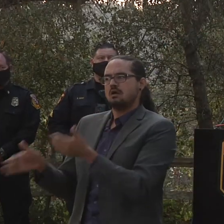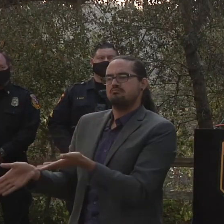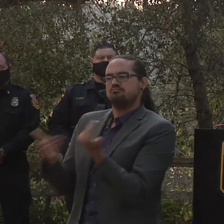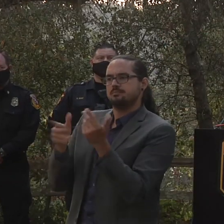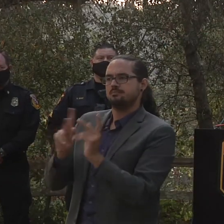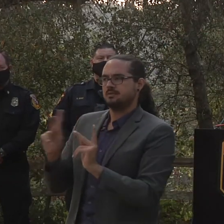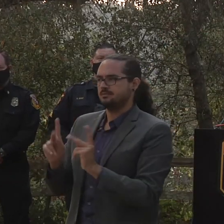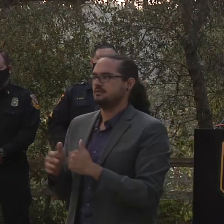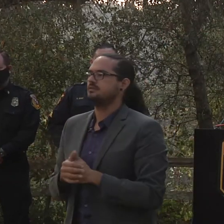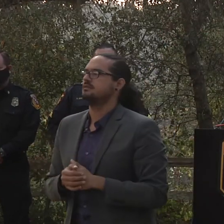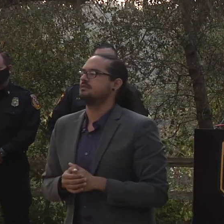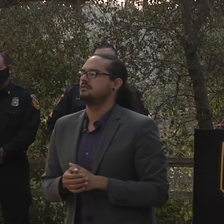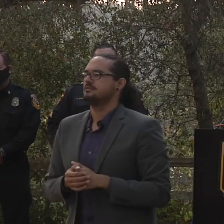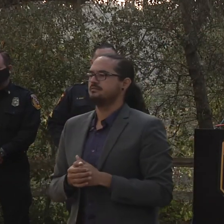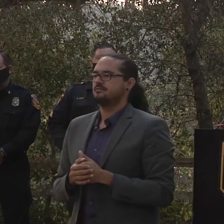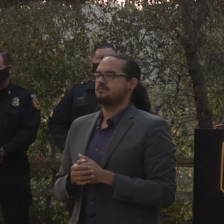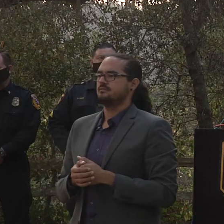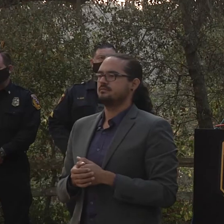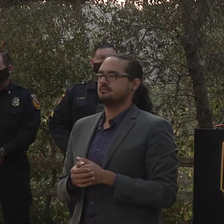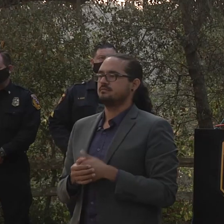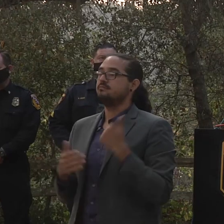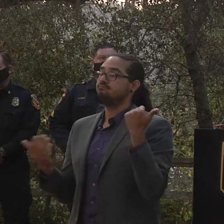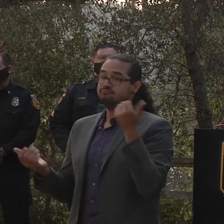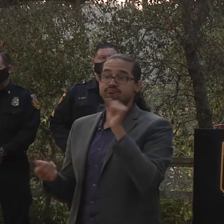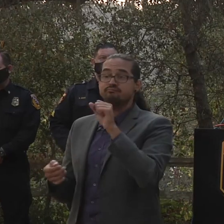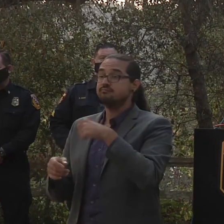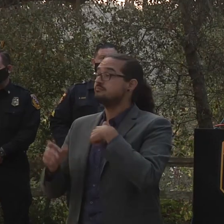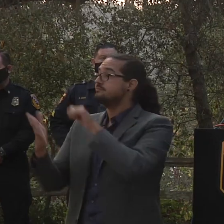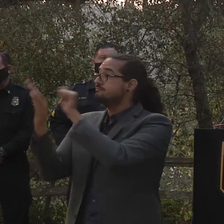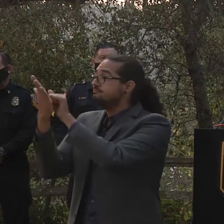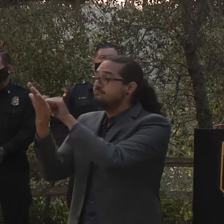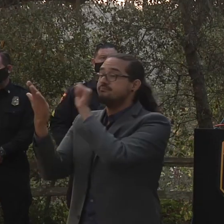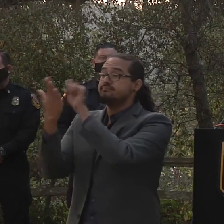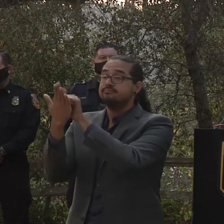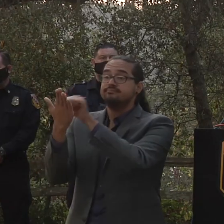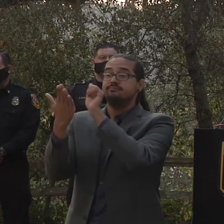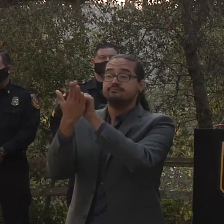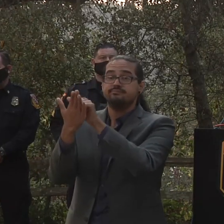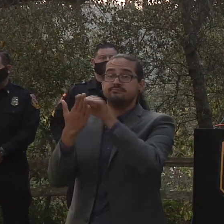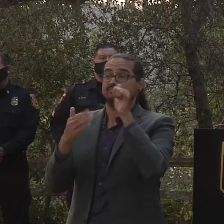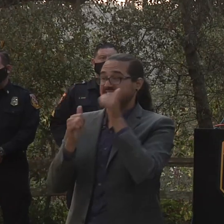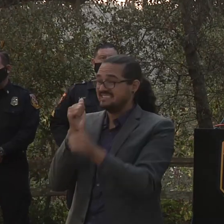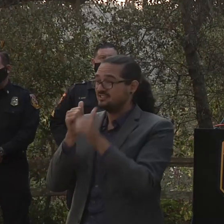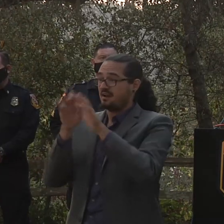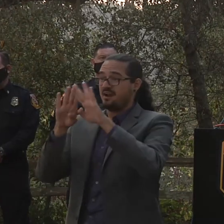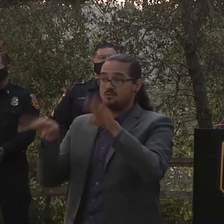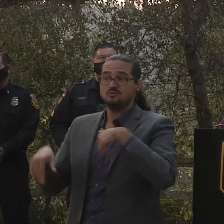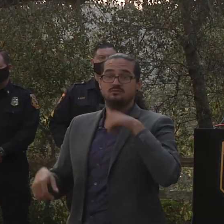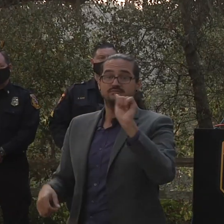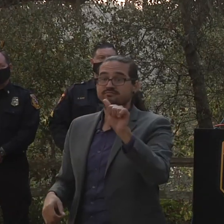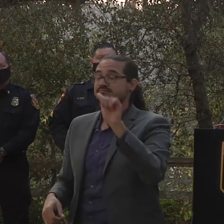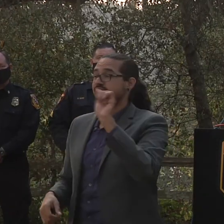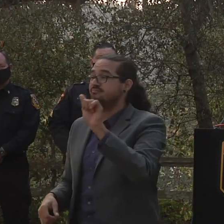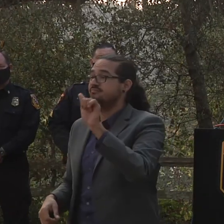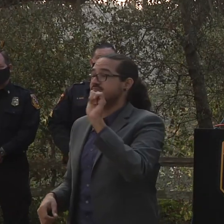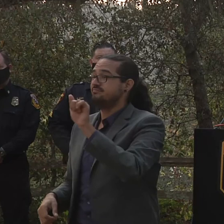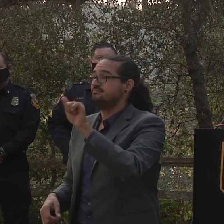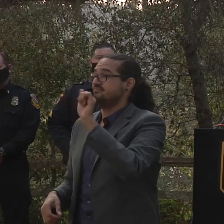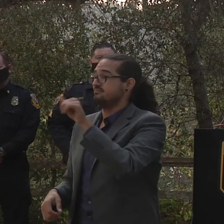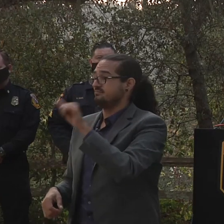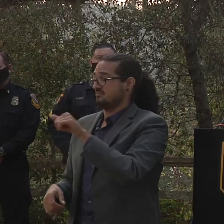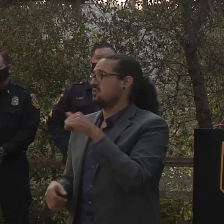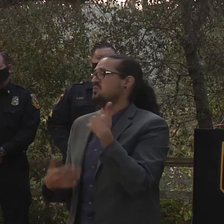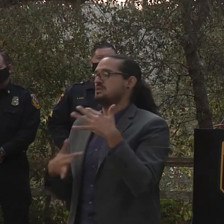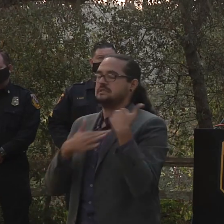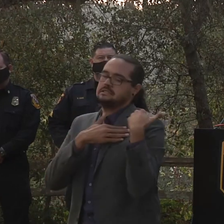so you know going door to door like we did uh throughout the entire evacuation area obviously that was a huge task thousands of homes